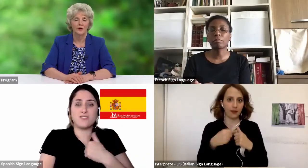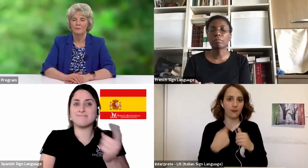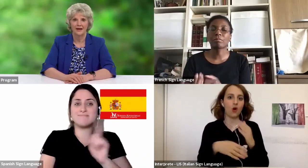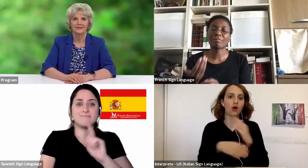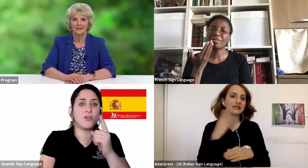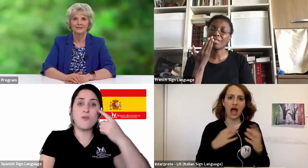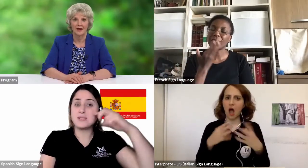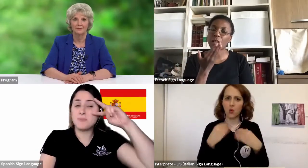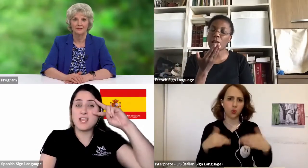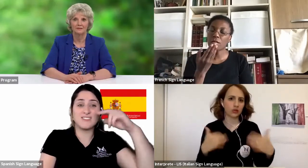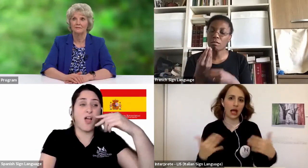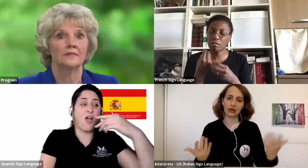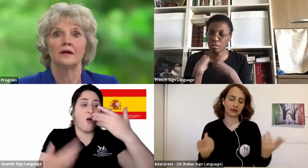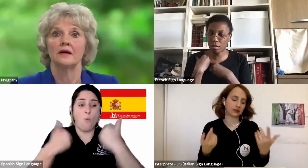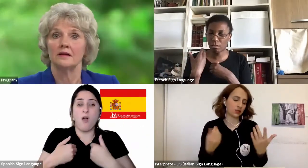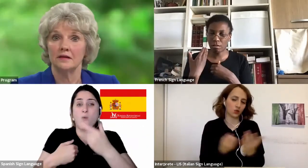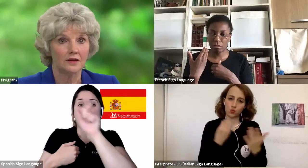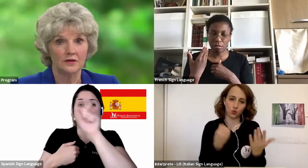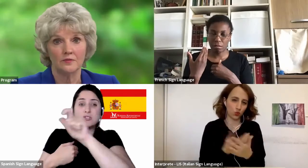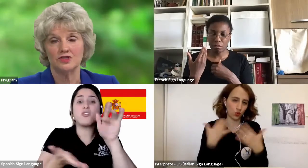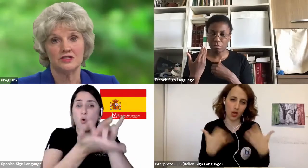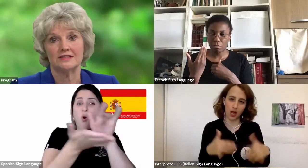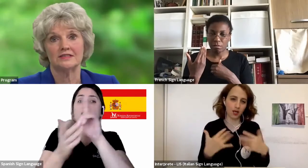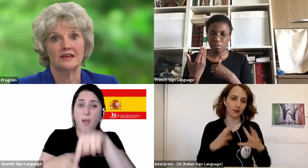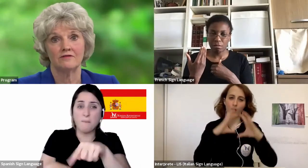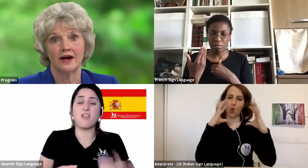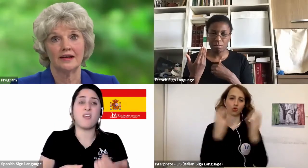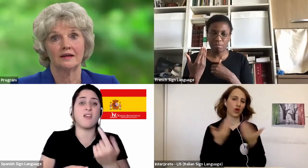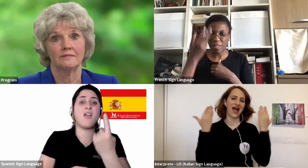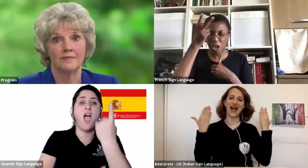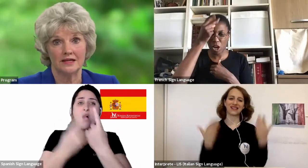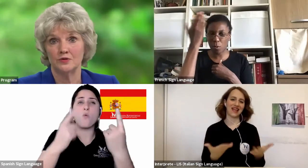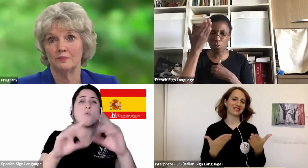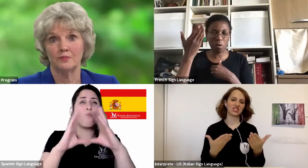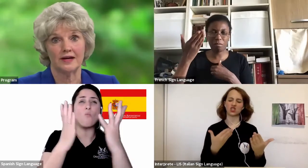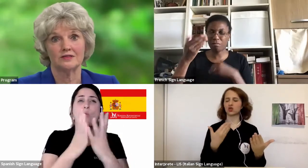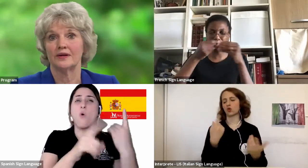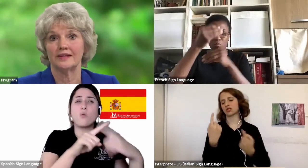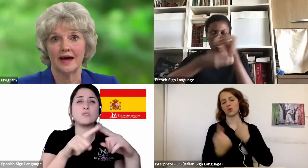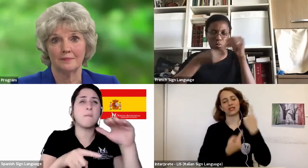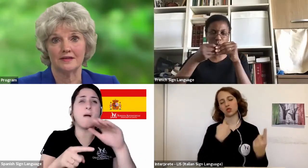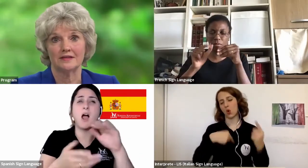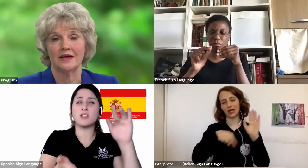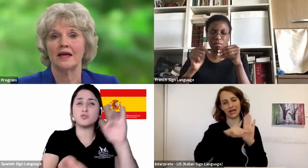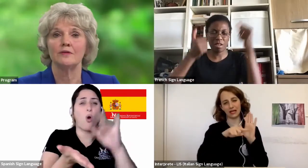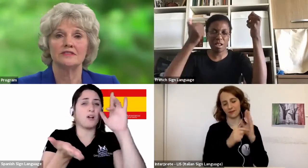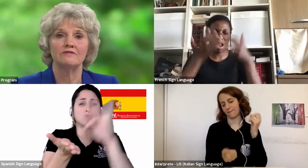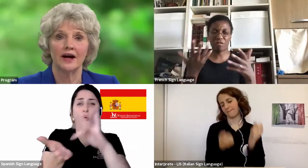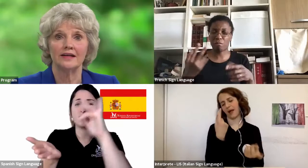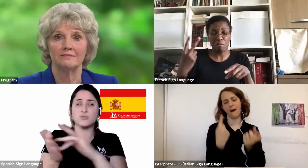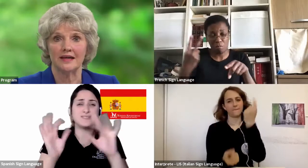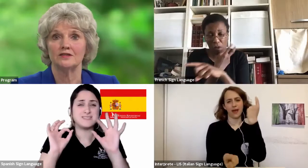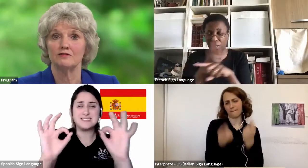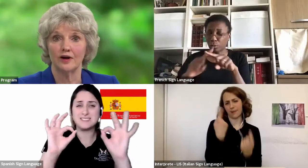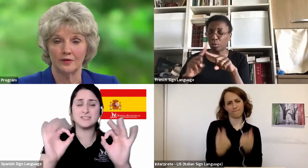where bad things happen. Not only was Jesus inviting me to embrace what had happened, he was